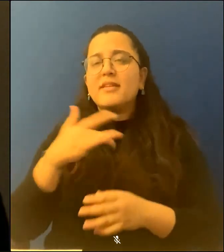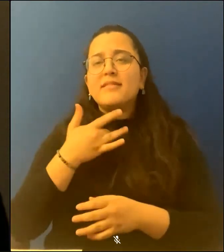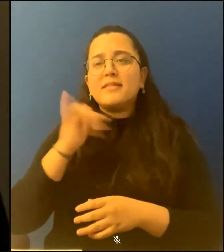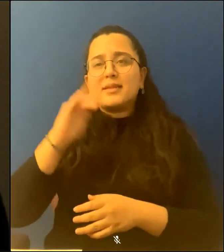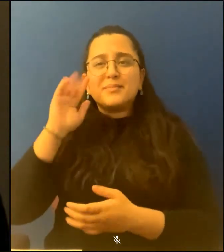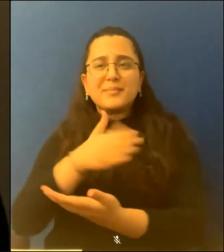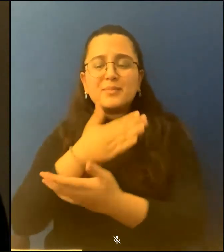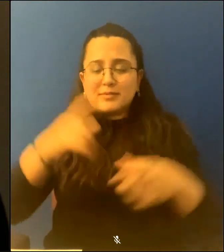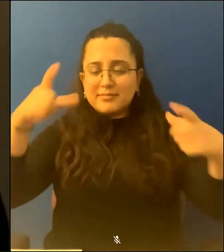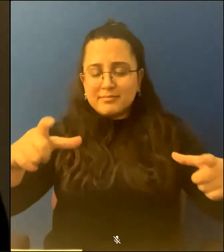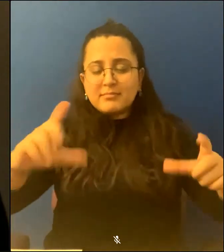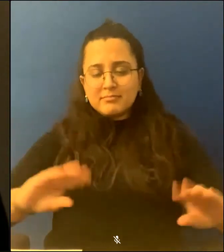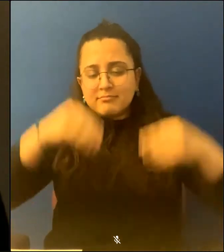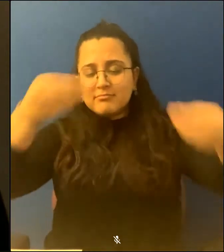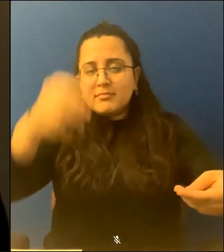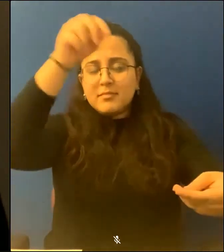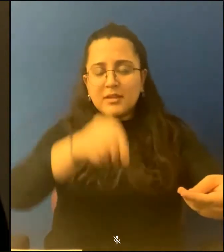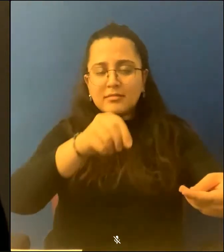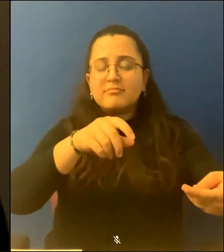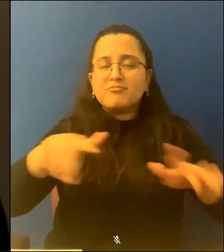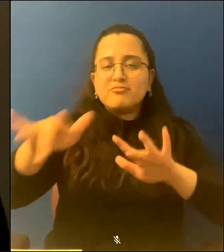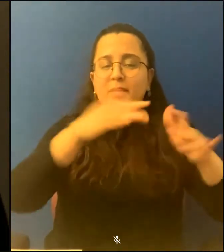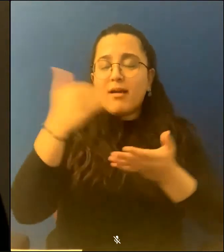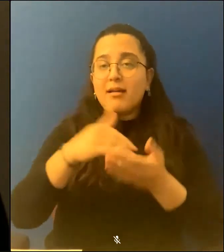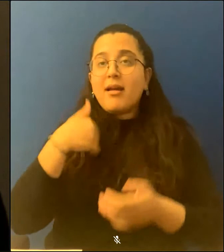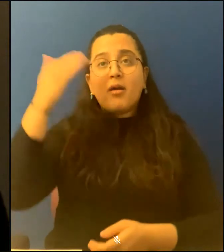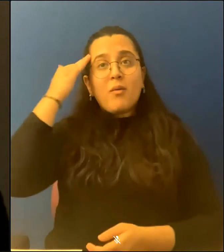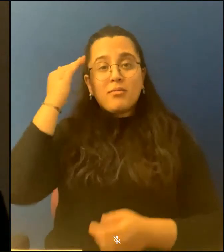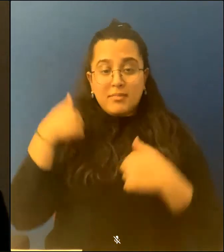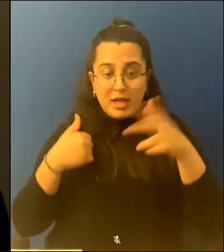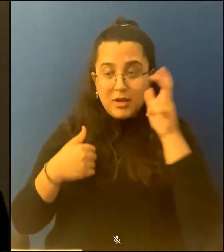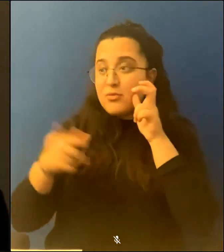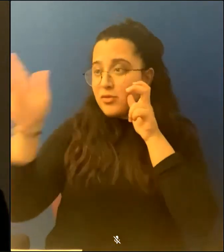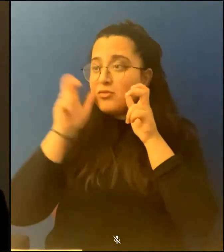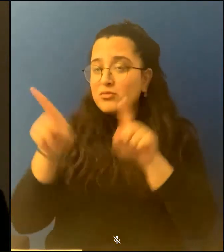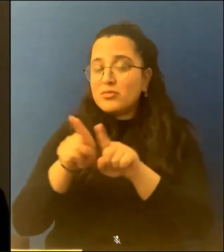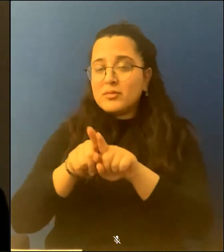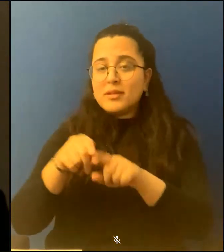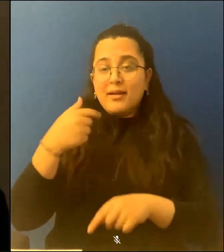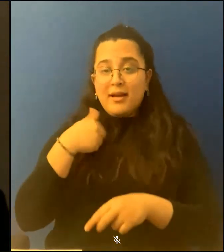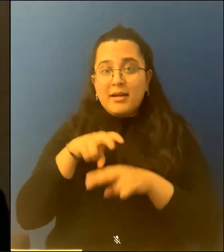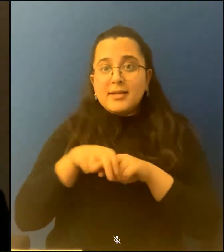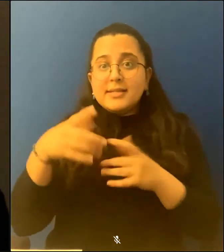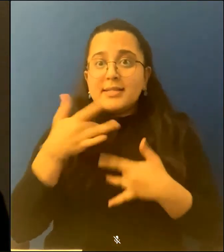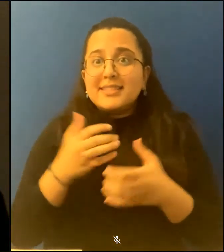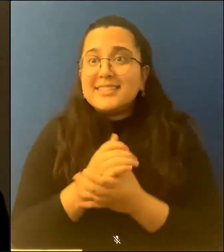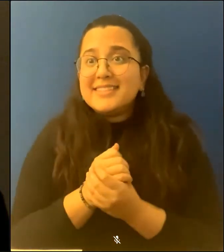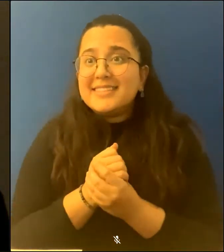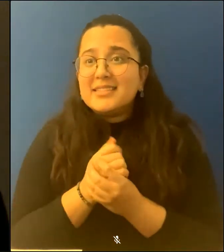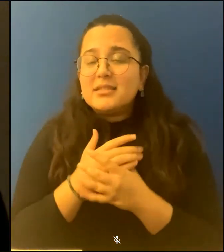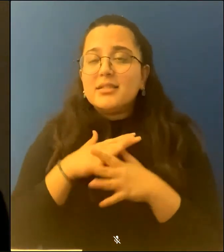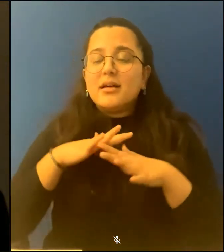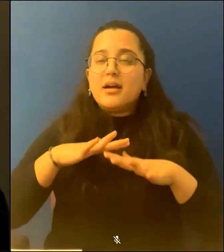knowing you're hearing what I'm hearing, easing up on the edge of the chair. It's like we're holding hands now